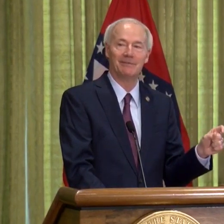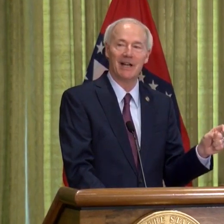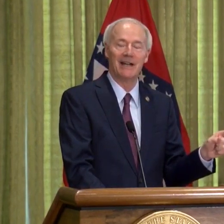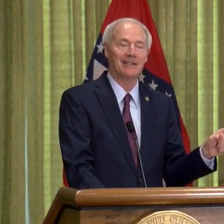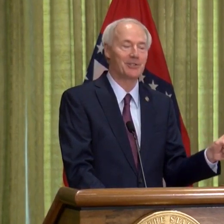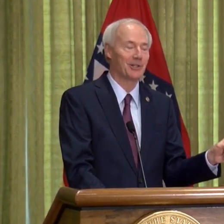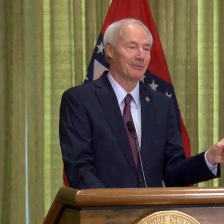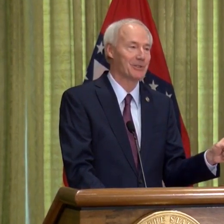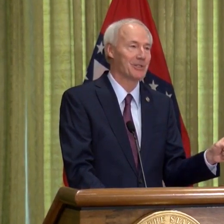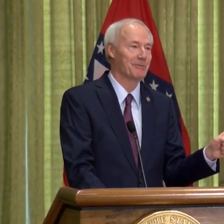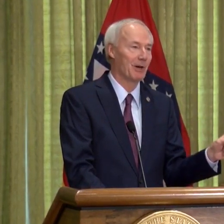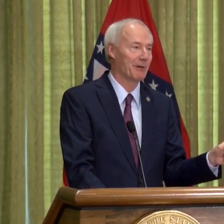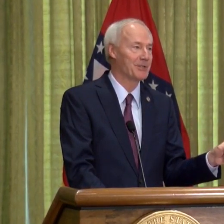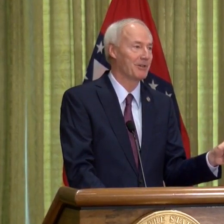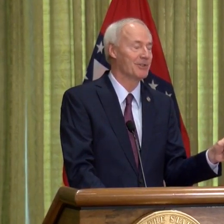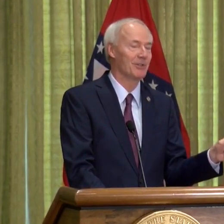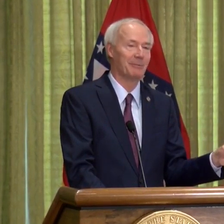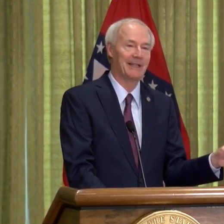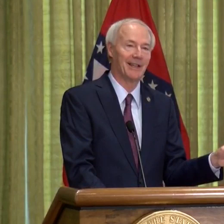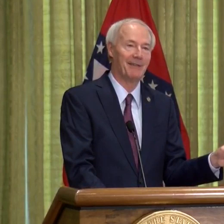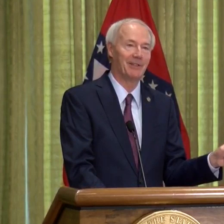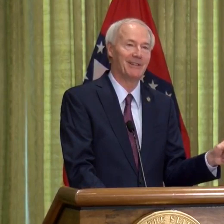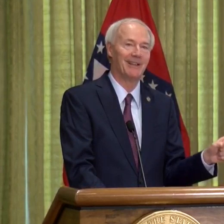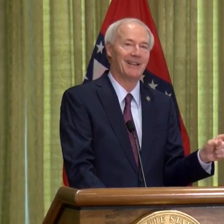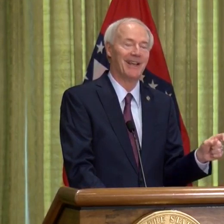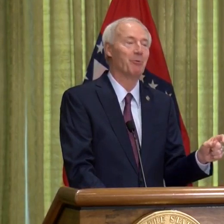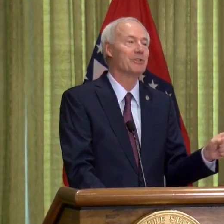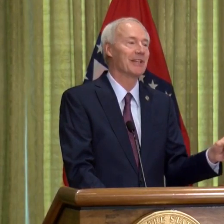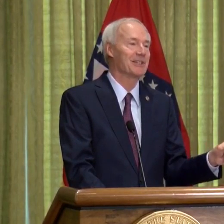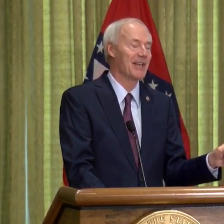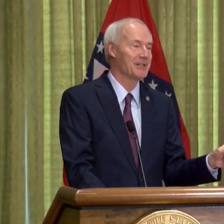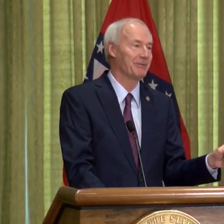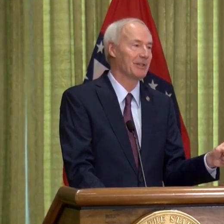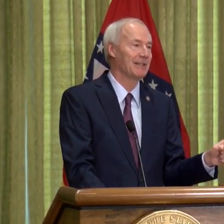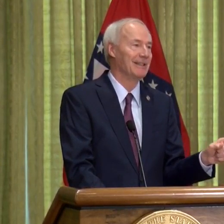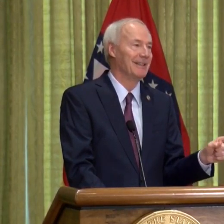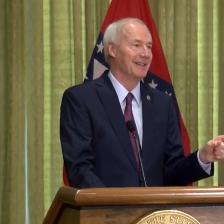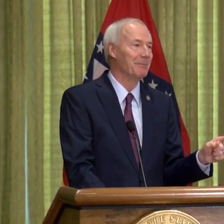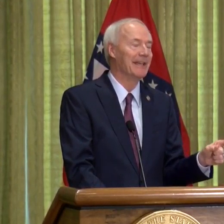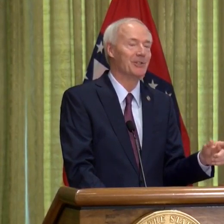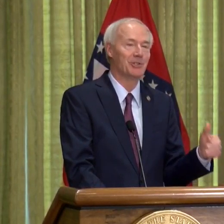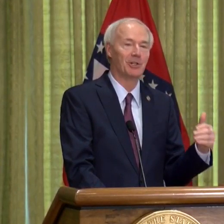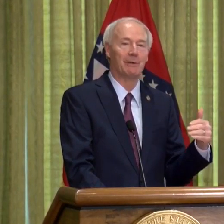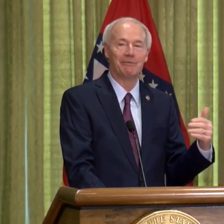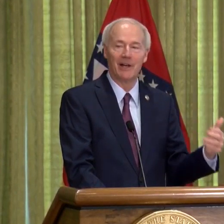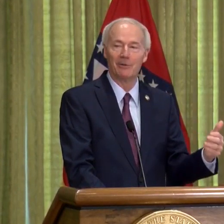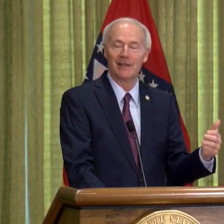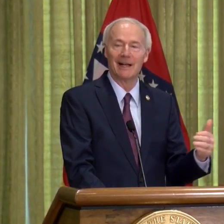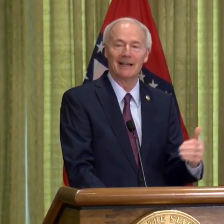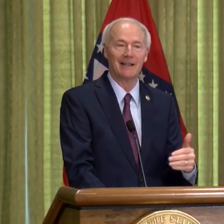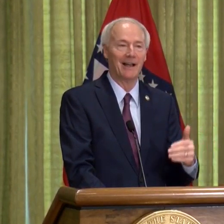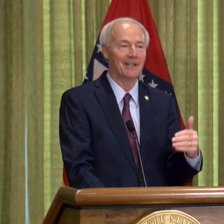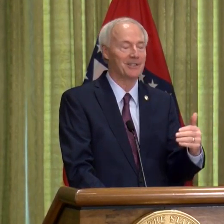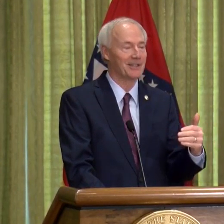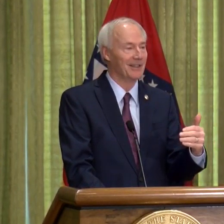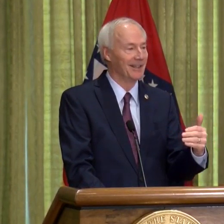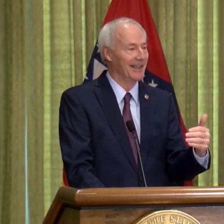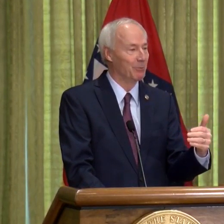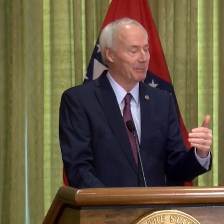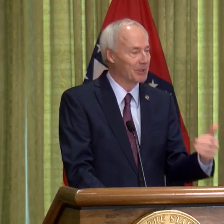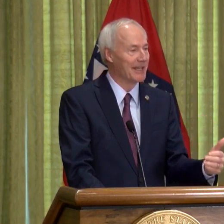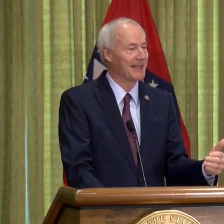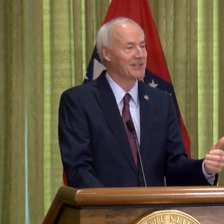opening of dine-in services for our restaurants on May 11, and we're successful in making sure we follow the guidelines